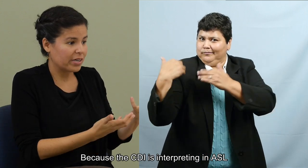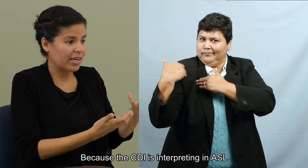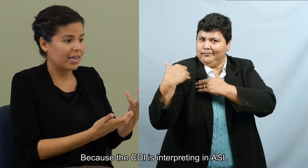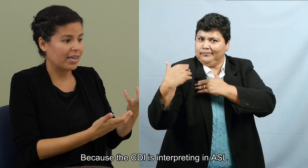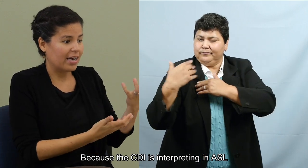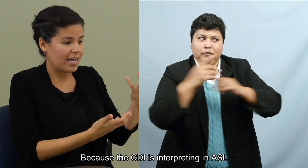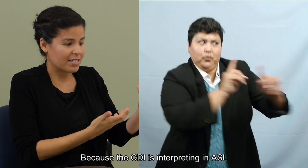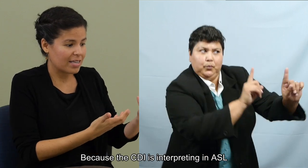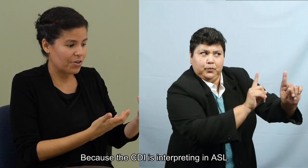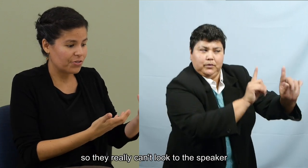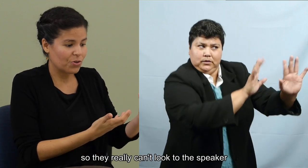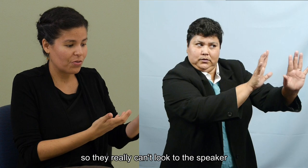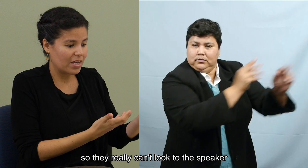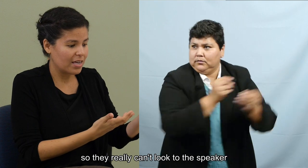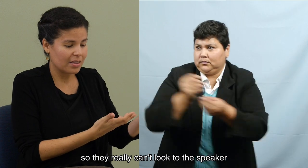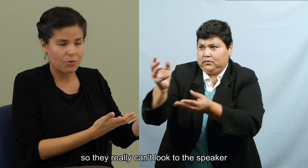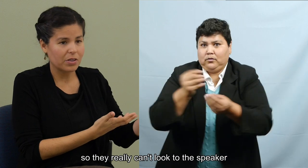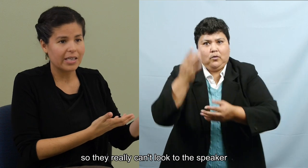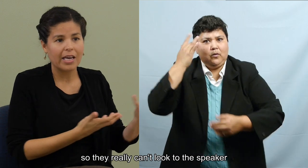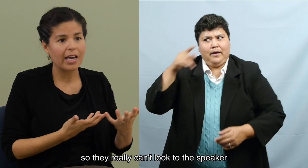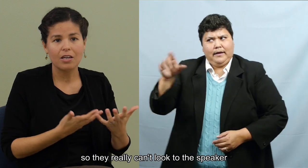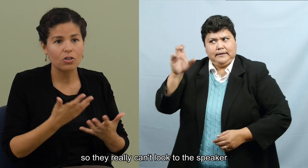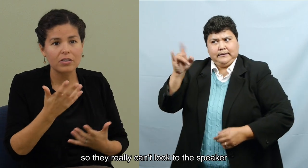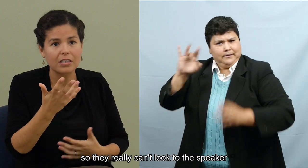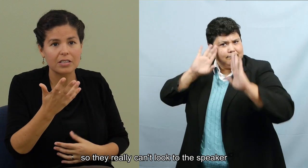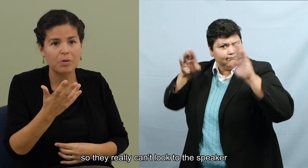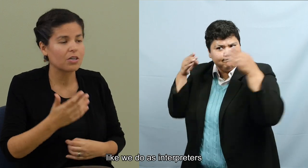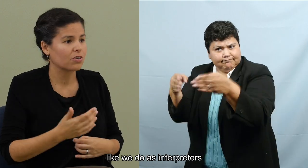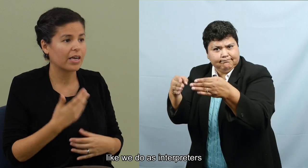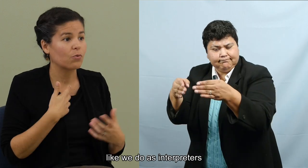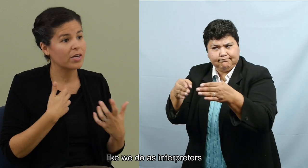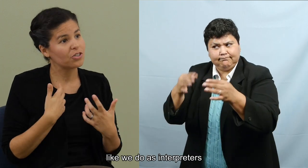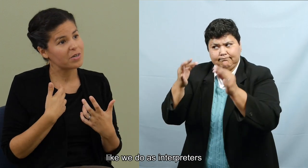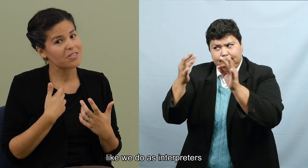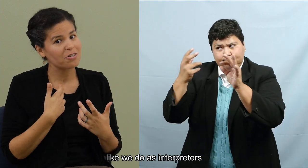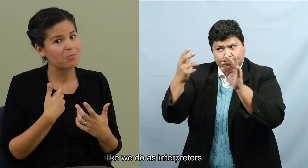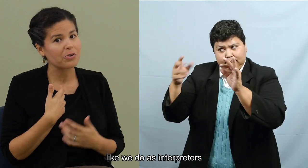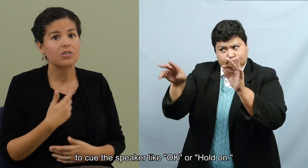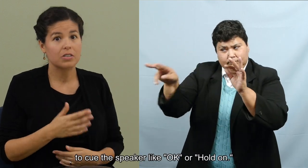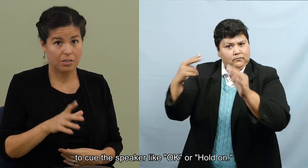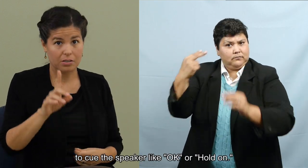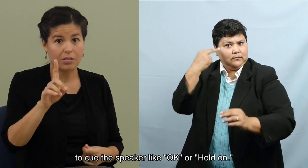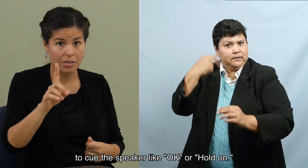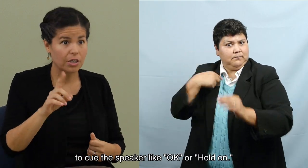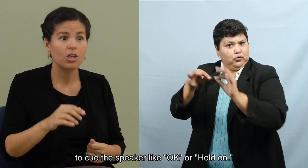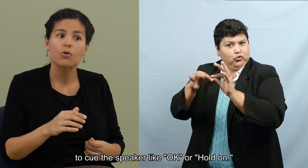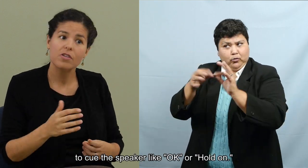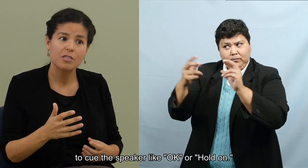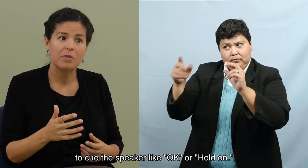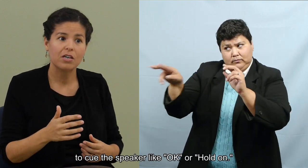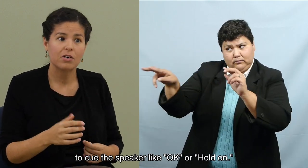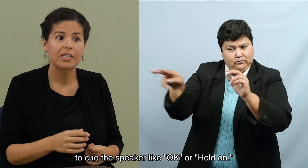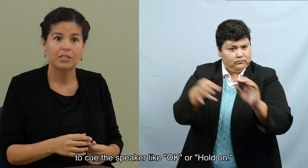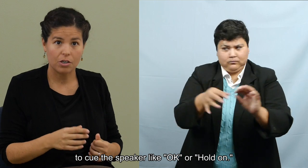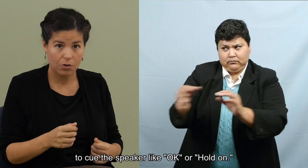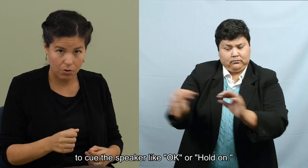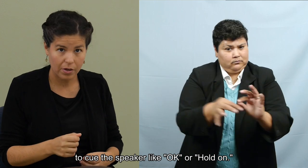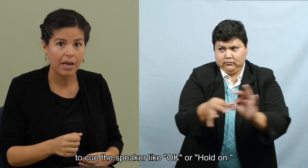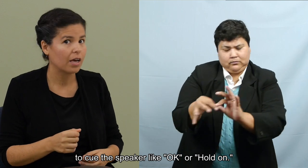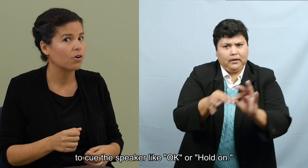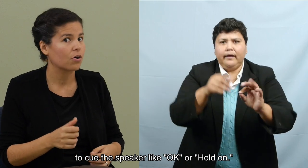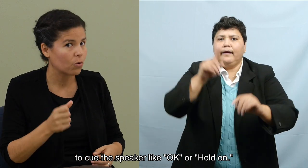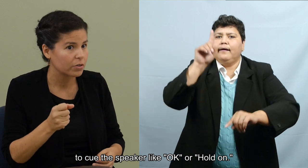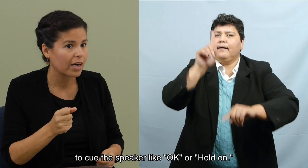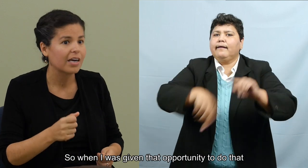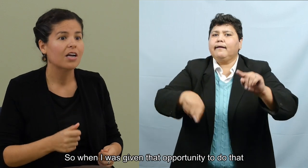interpreting in ASL. So they, they really can't look to the speaker like we do as interpreters to, to cue the speaker as, you know,